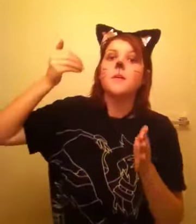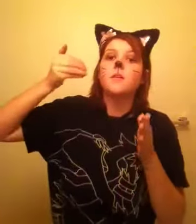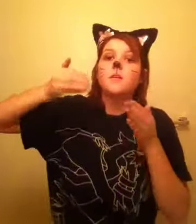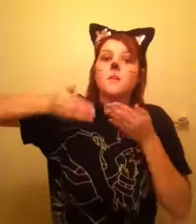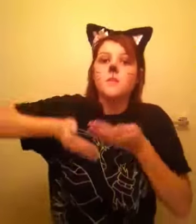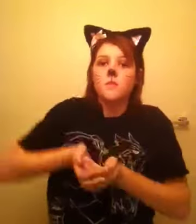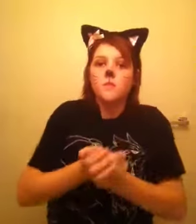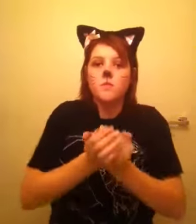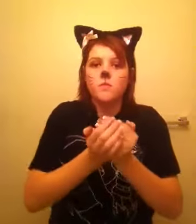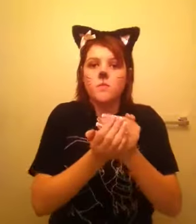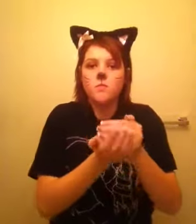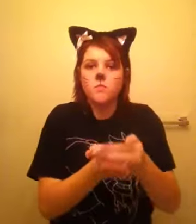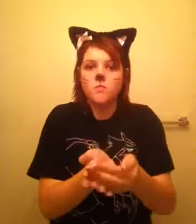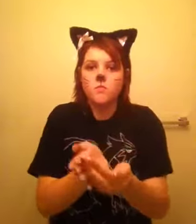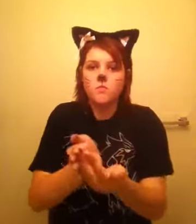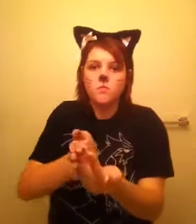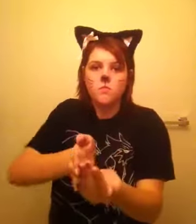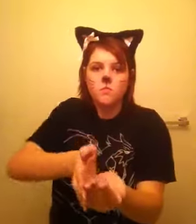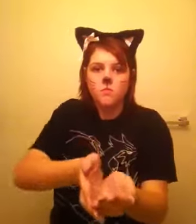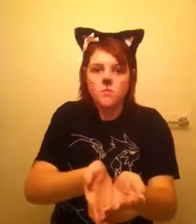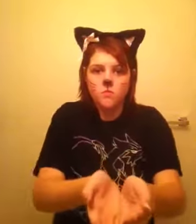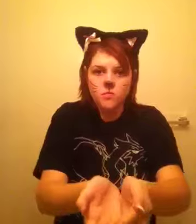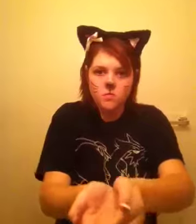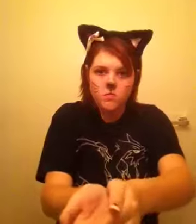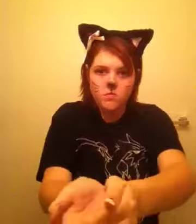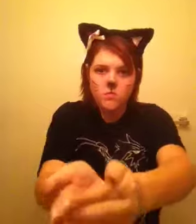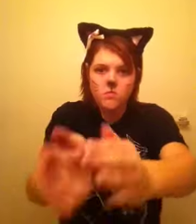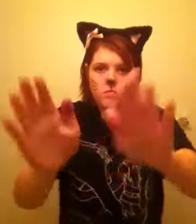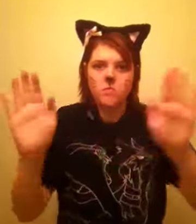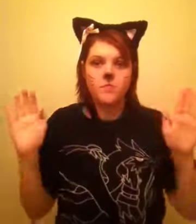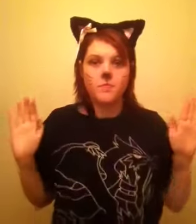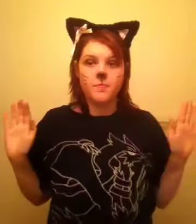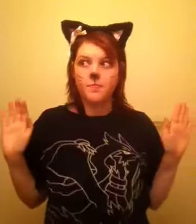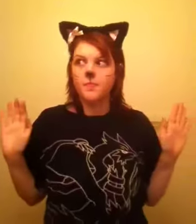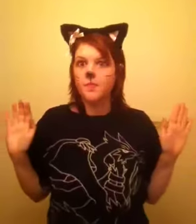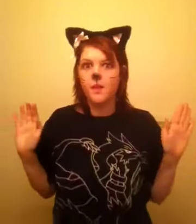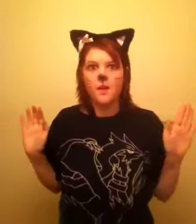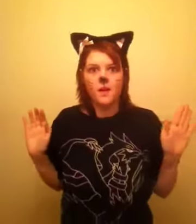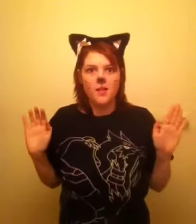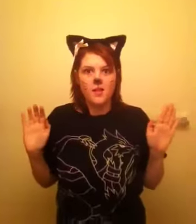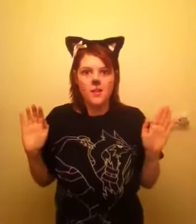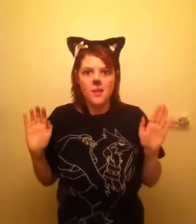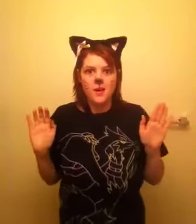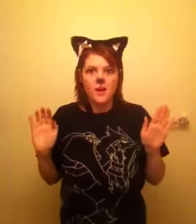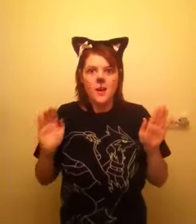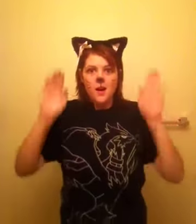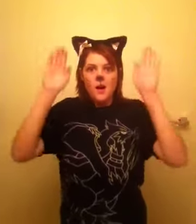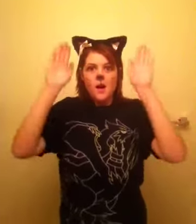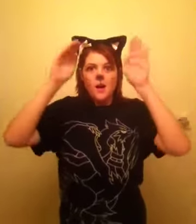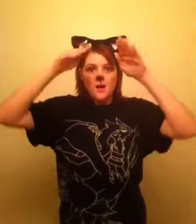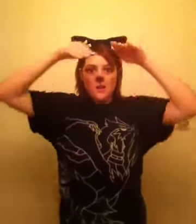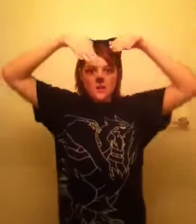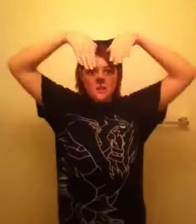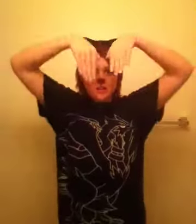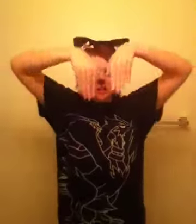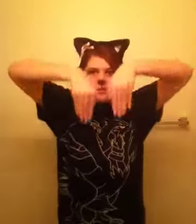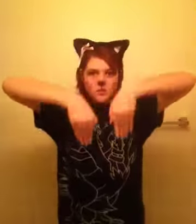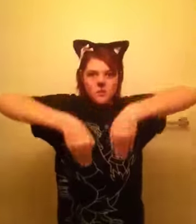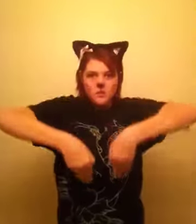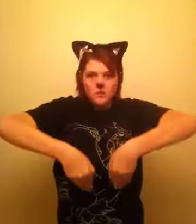voyage in the history of plastic. And then I slip my hands in